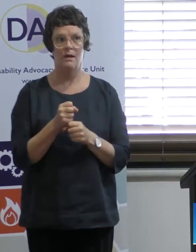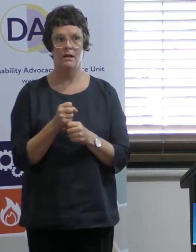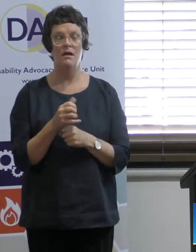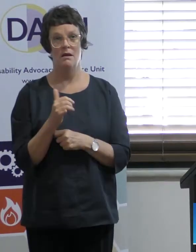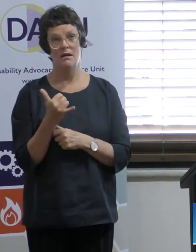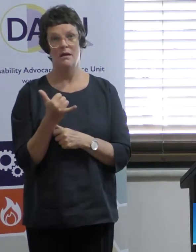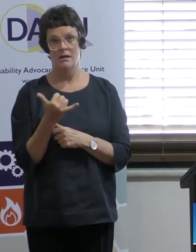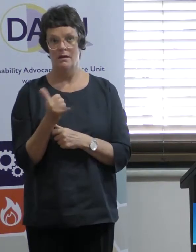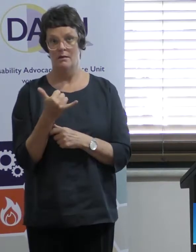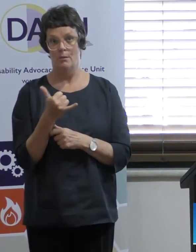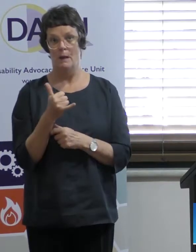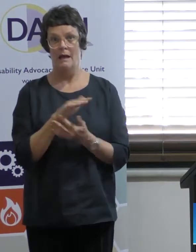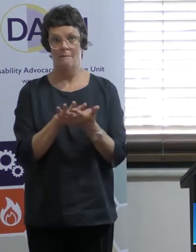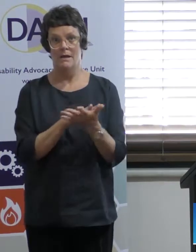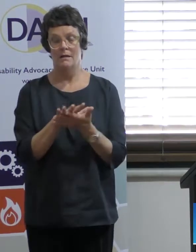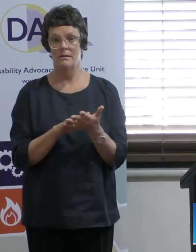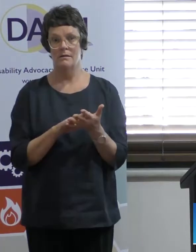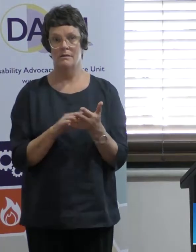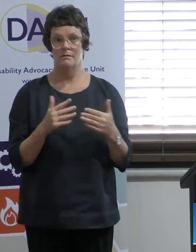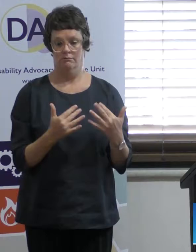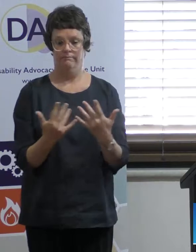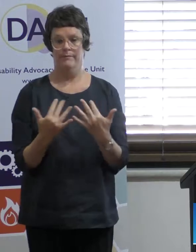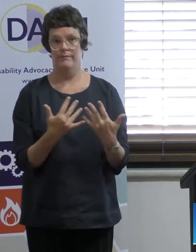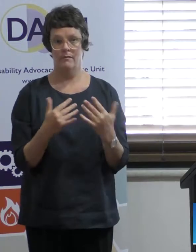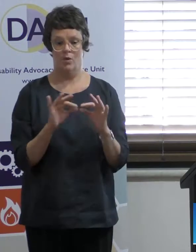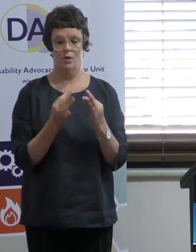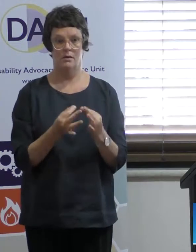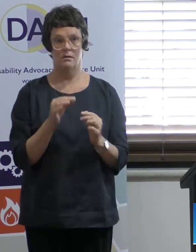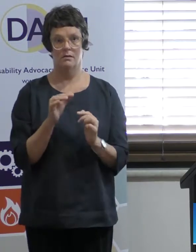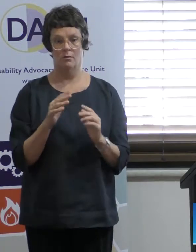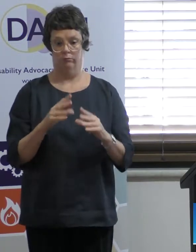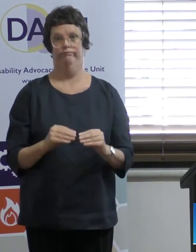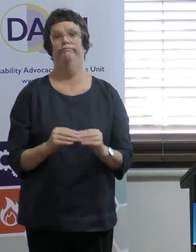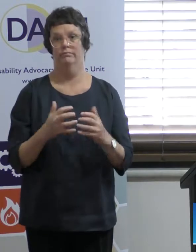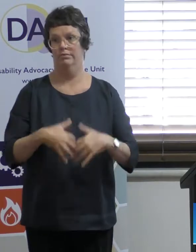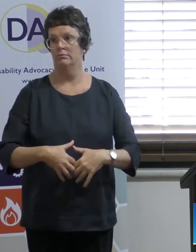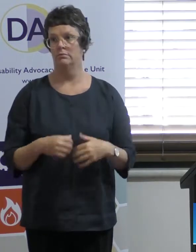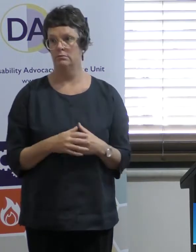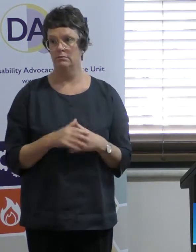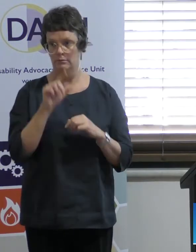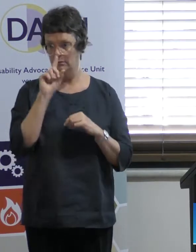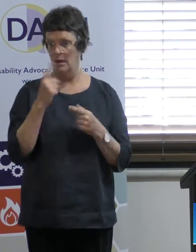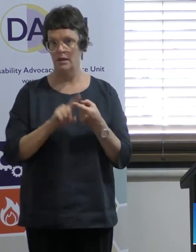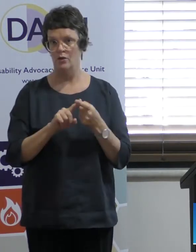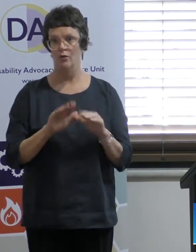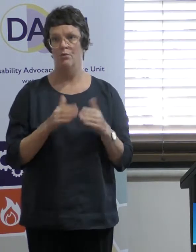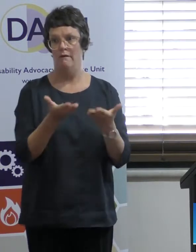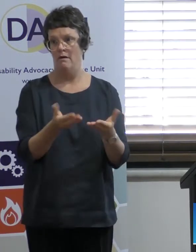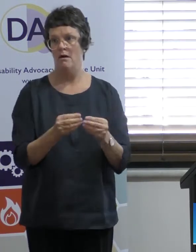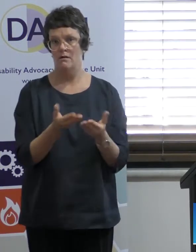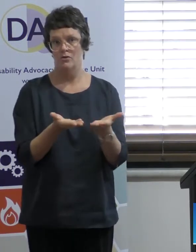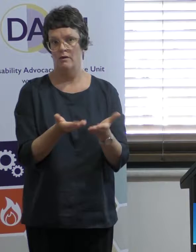number of organisations that they will not be able to continue to provide a service and will close.